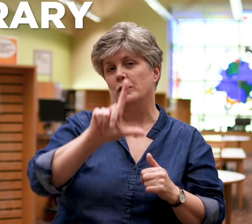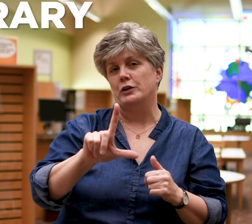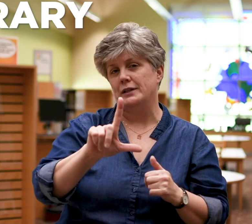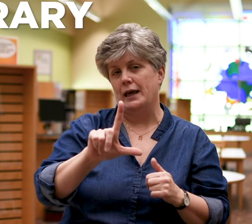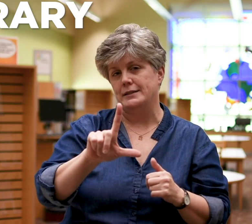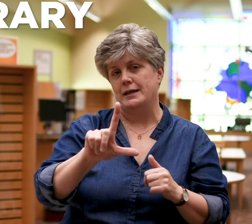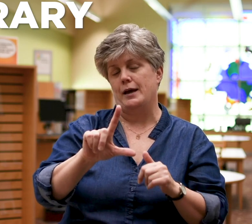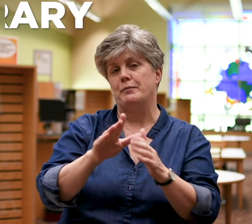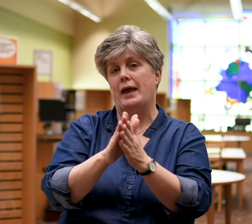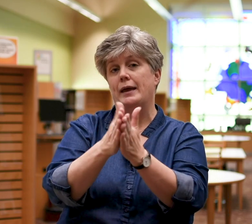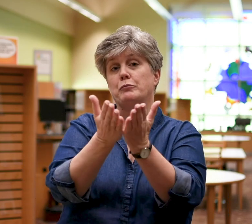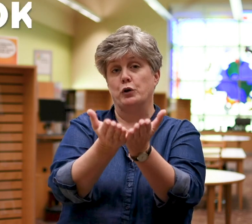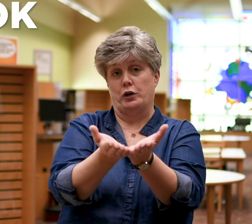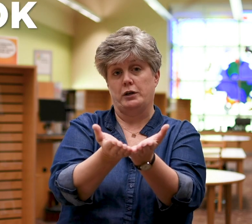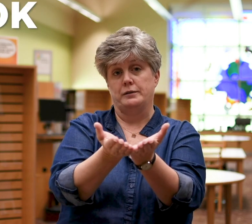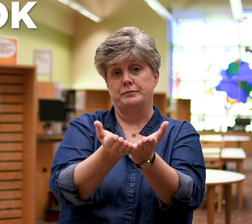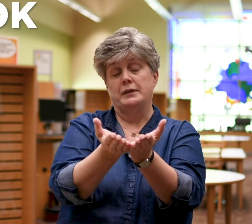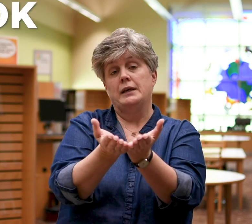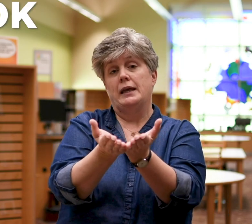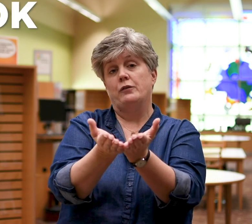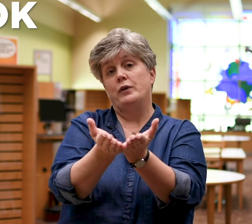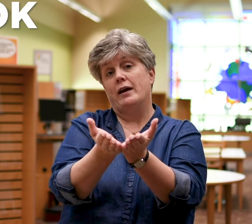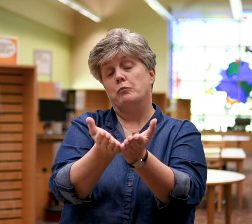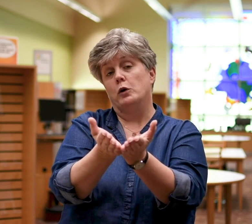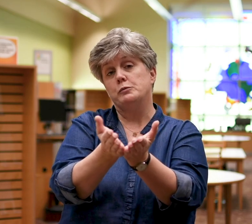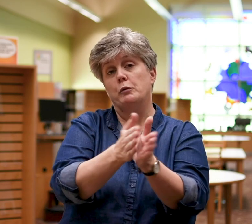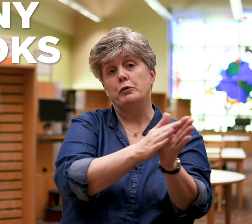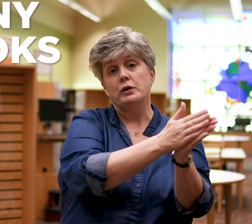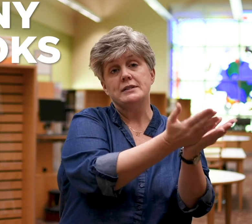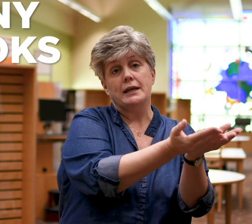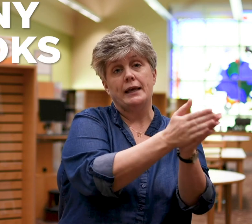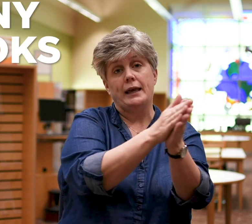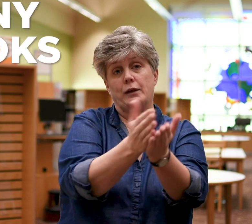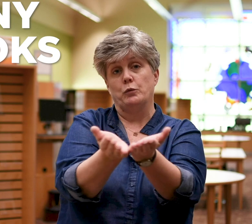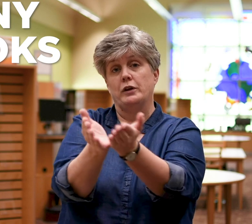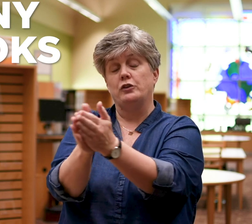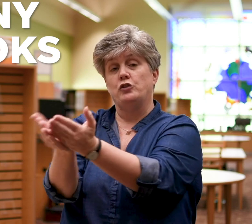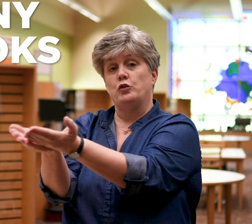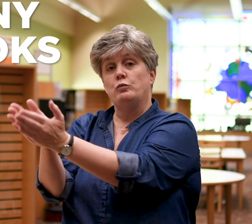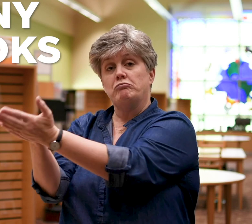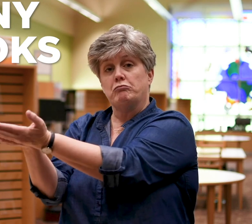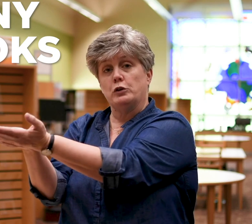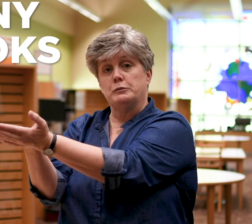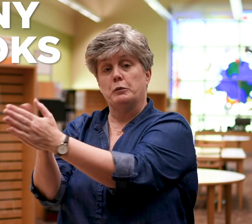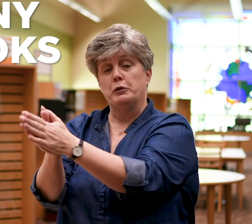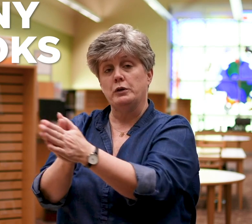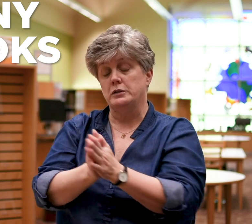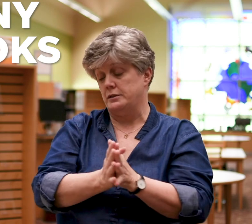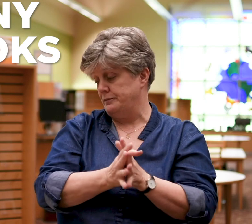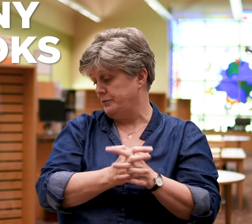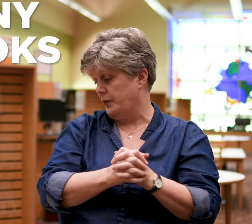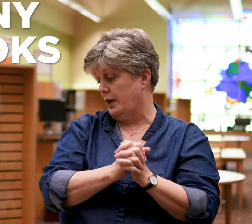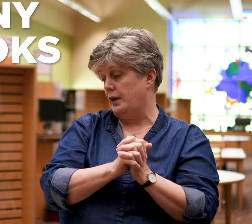learned last time and book and if we have multiple books again we're gonna do multiple books okay